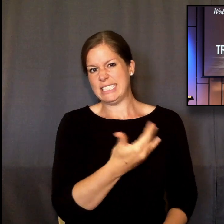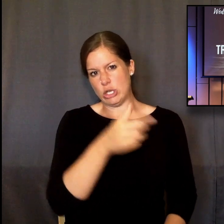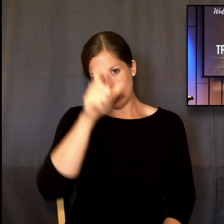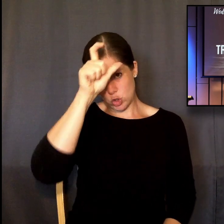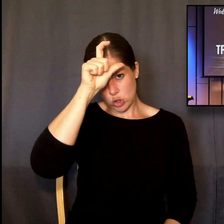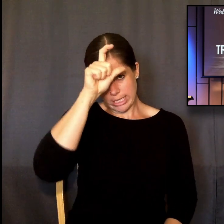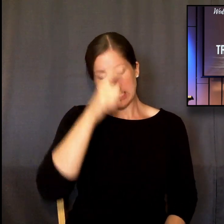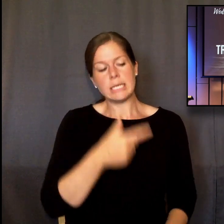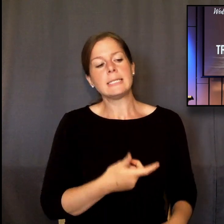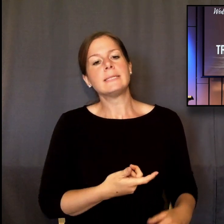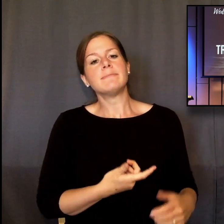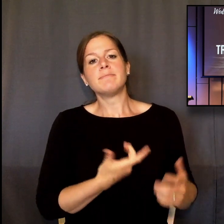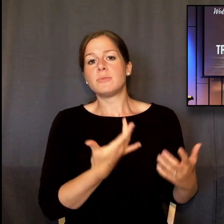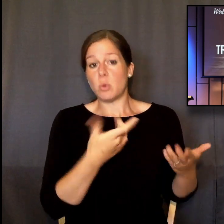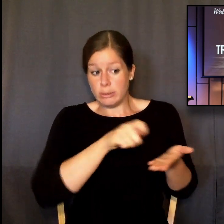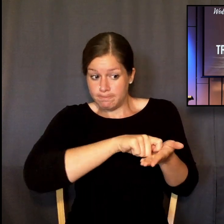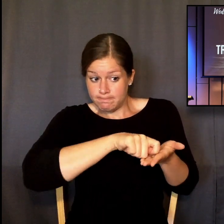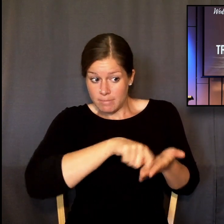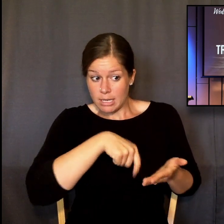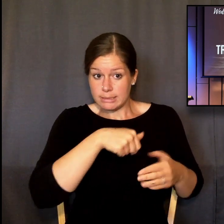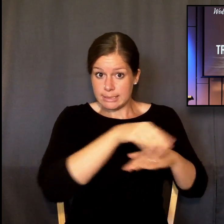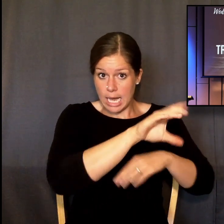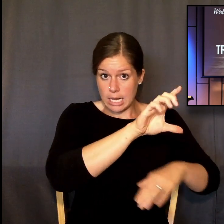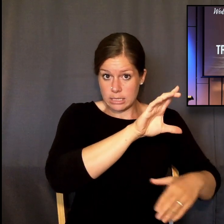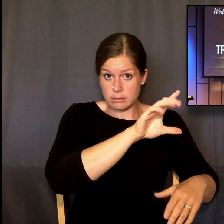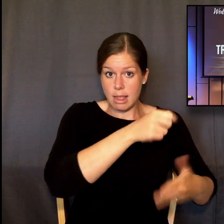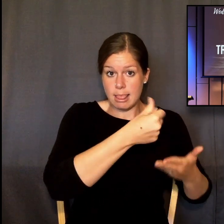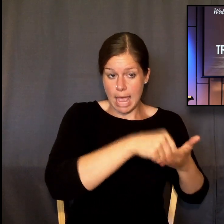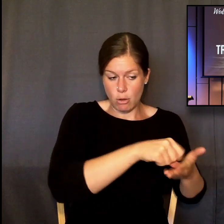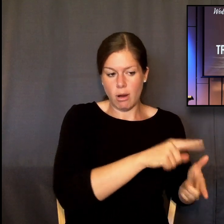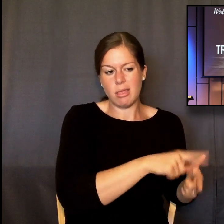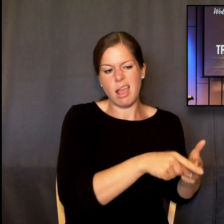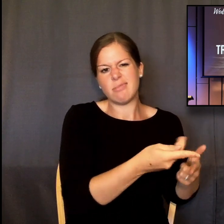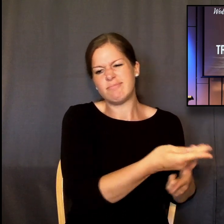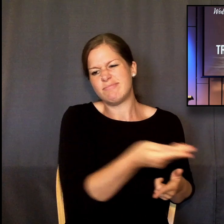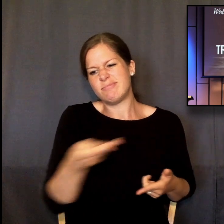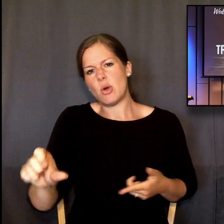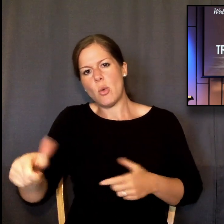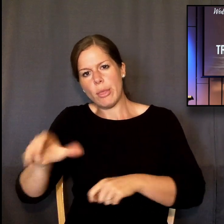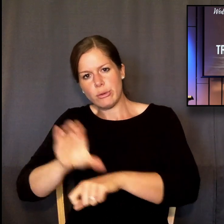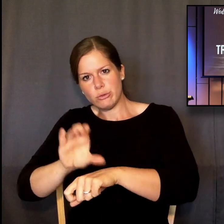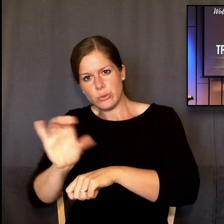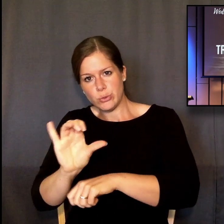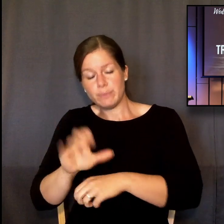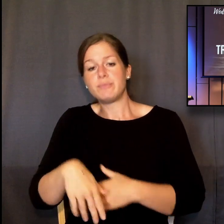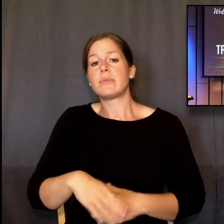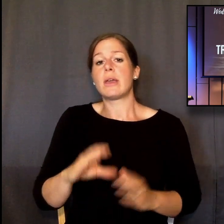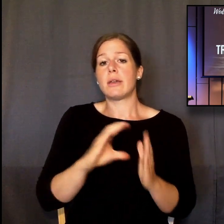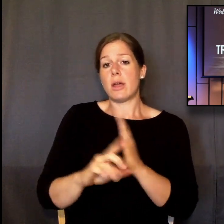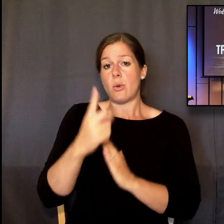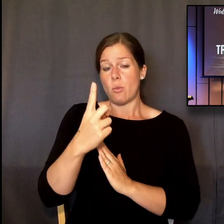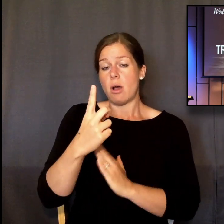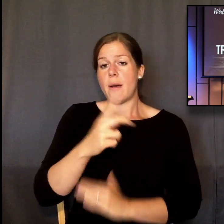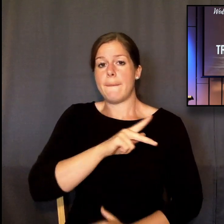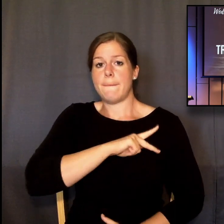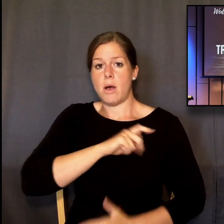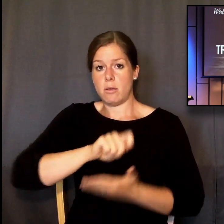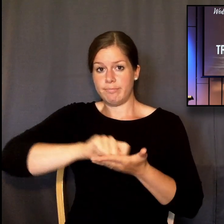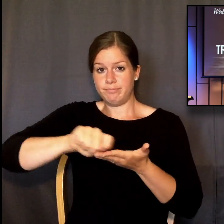read this letter, and then they probably passed it on to another church. And in chapter one, Paul writes this massive sentence that goes from chapter